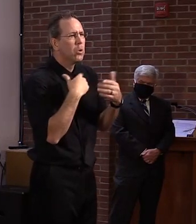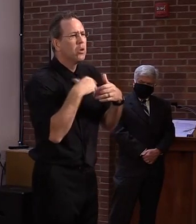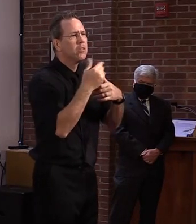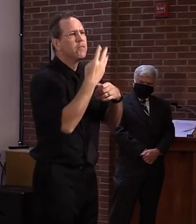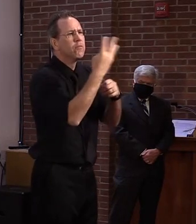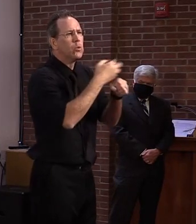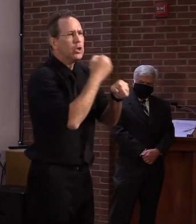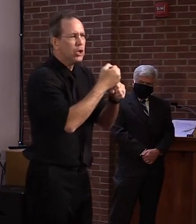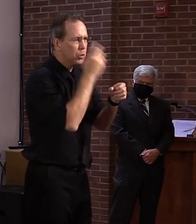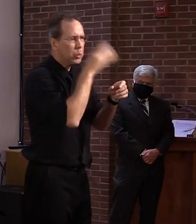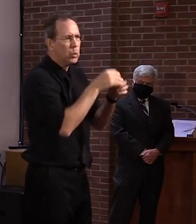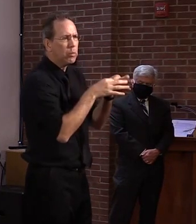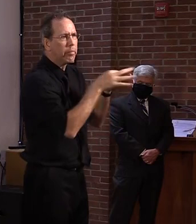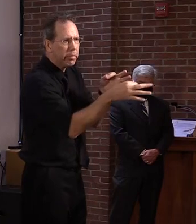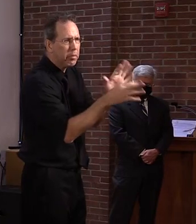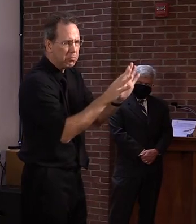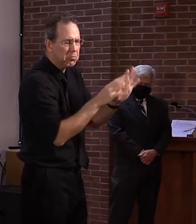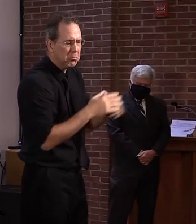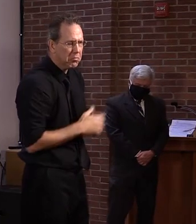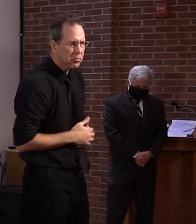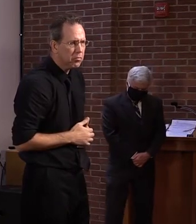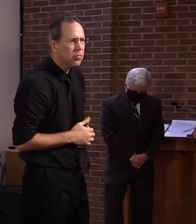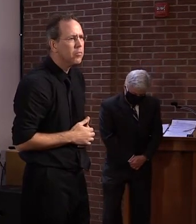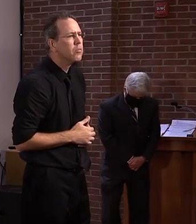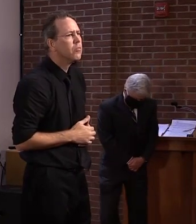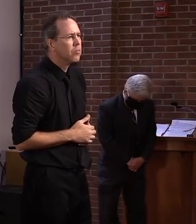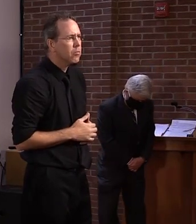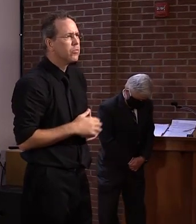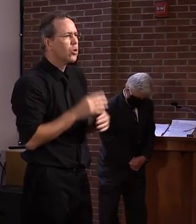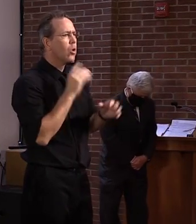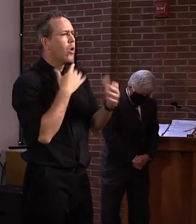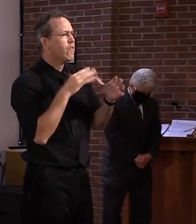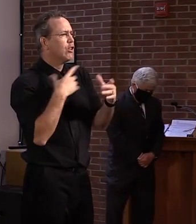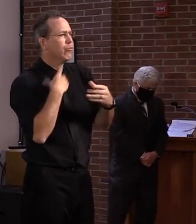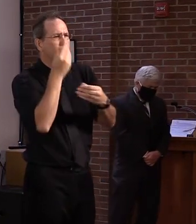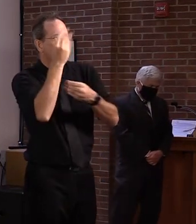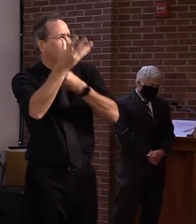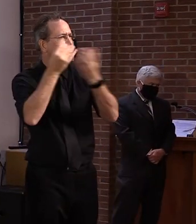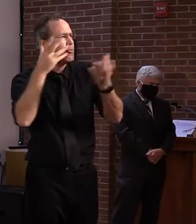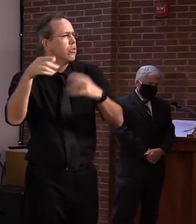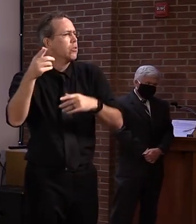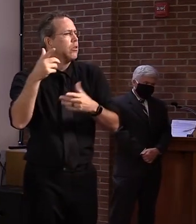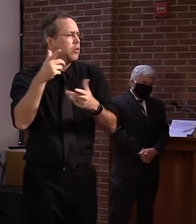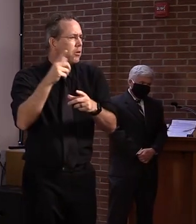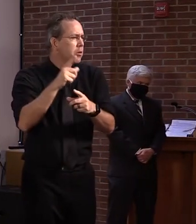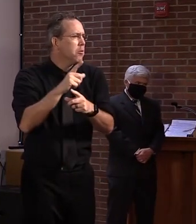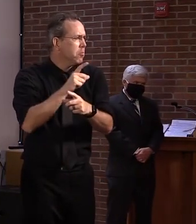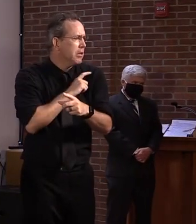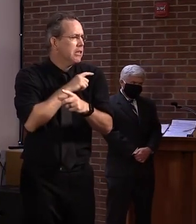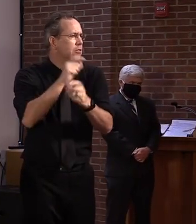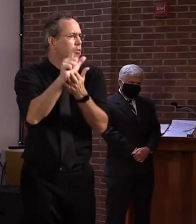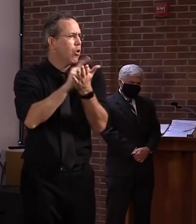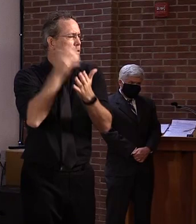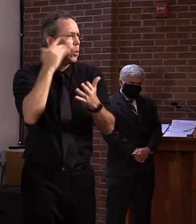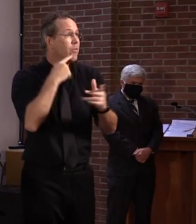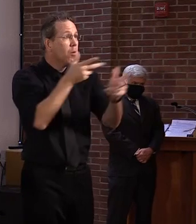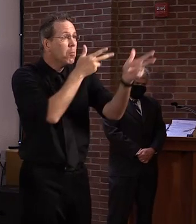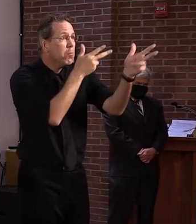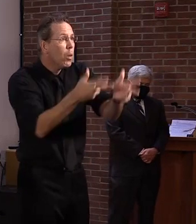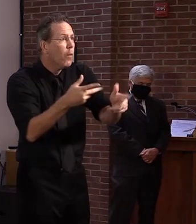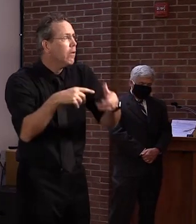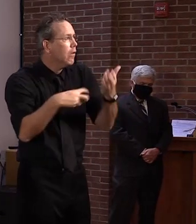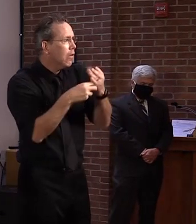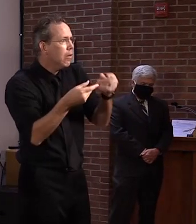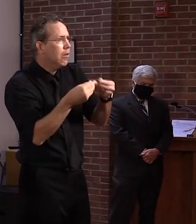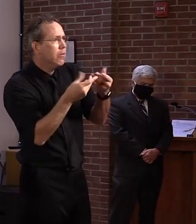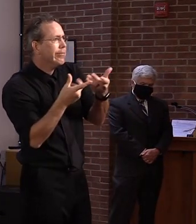be sending out a reminder of these extensions to all law enforcement entities as well as our state inspection stations